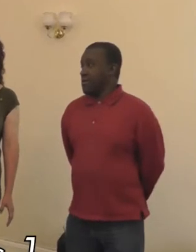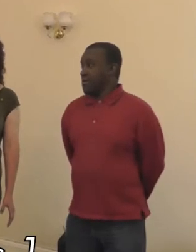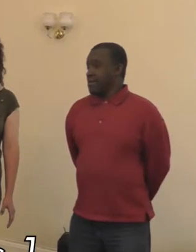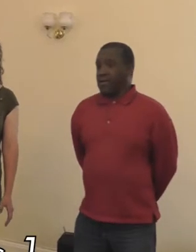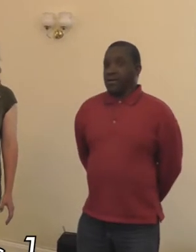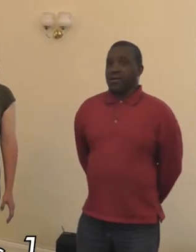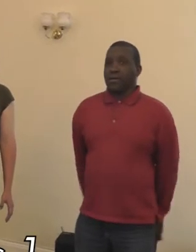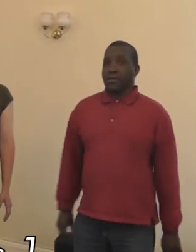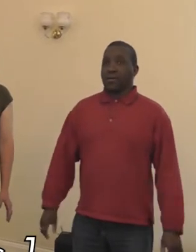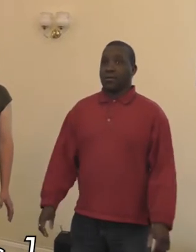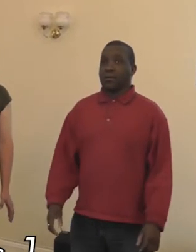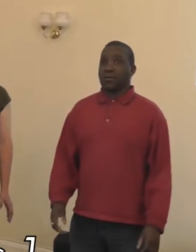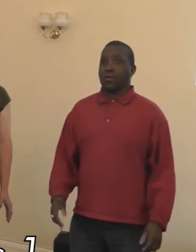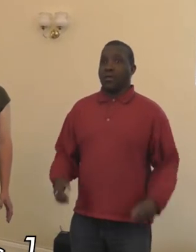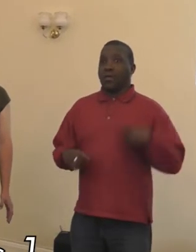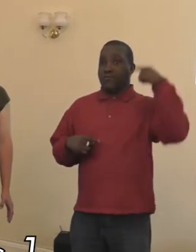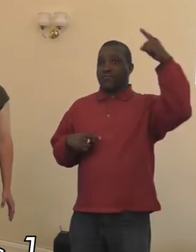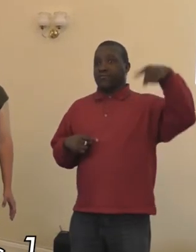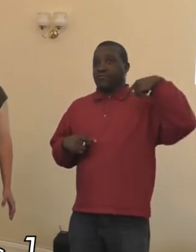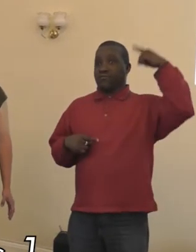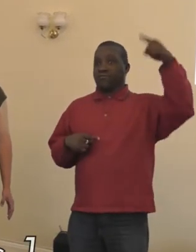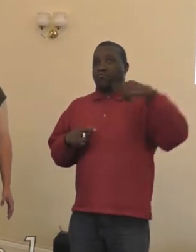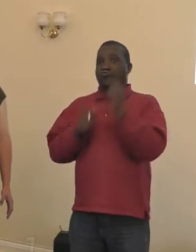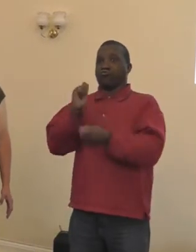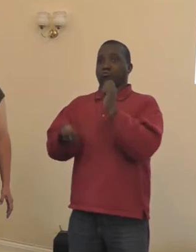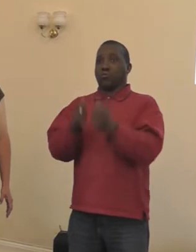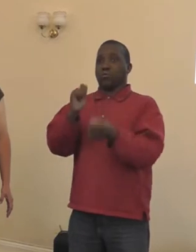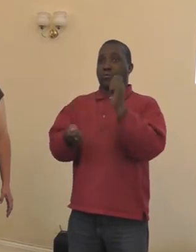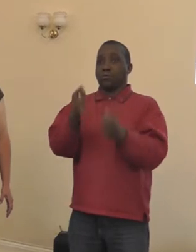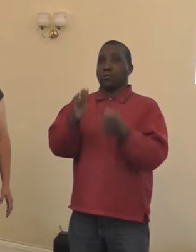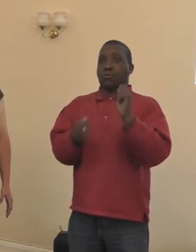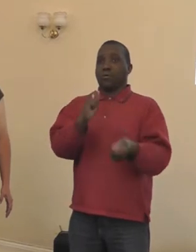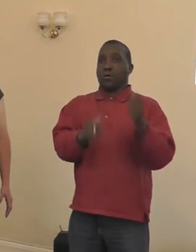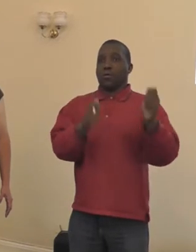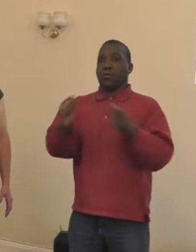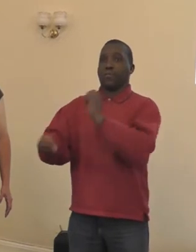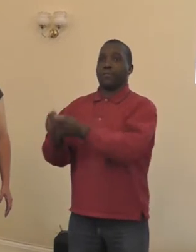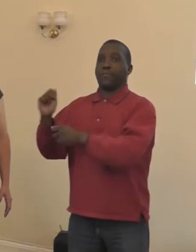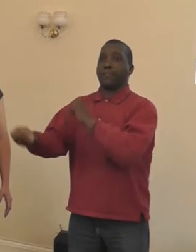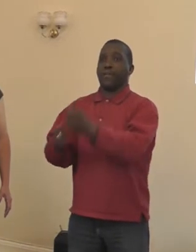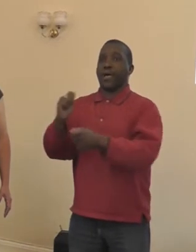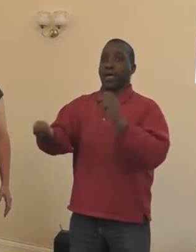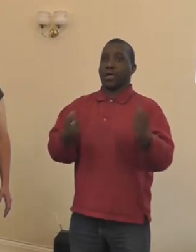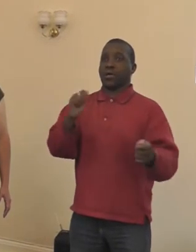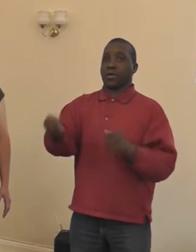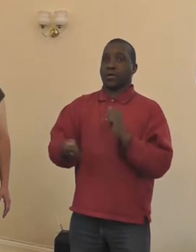To the sound of drums, this rhythm we play. More